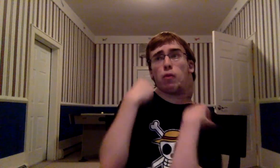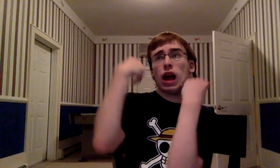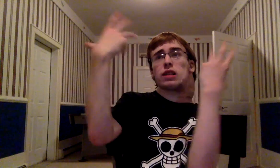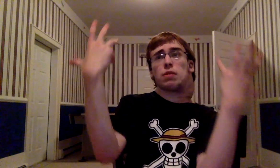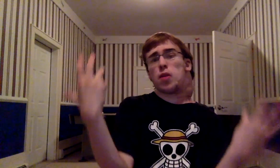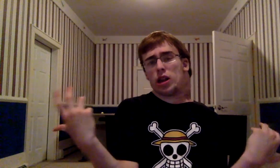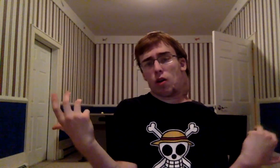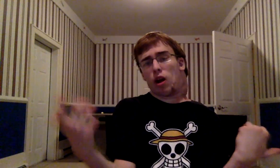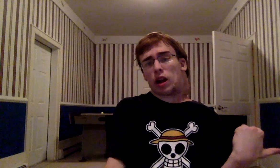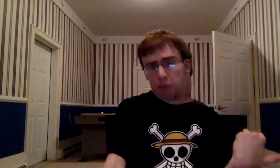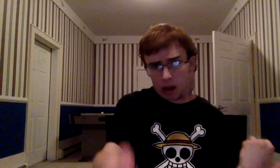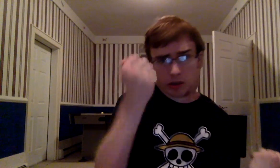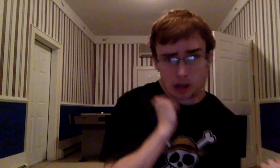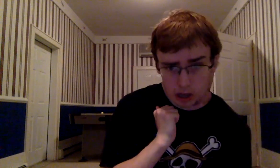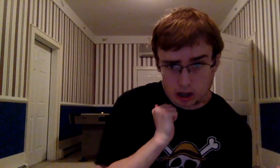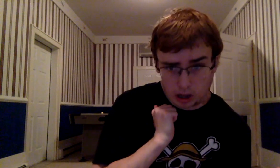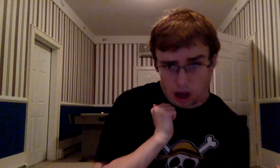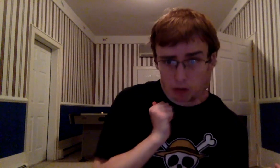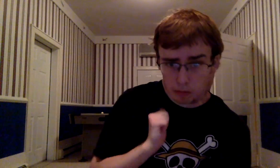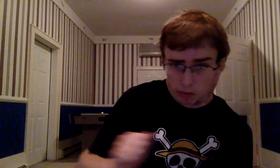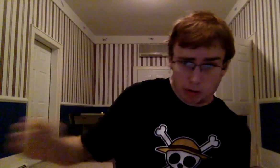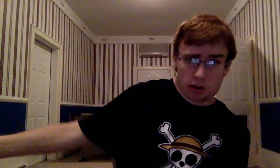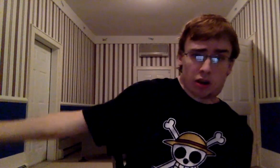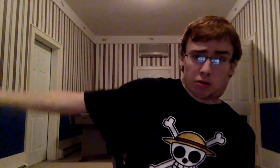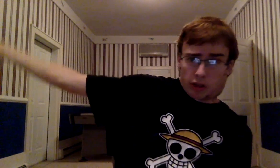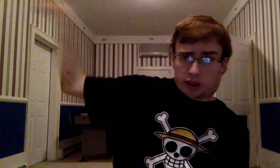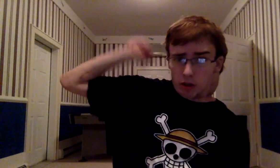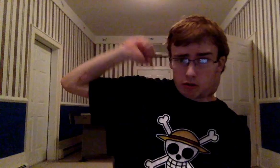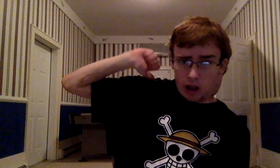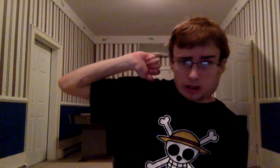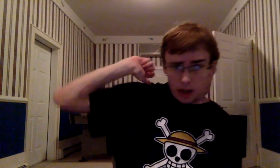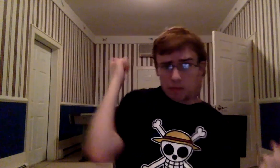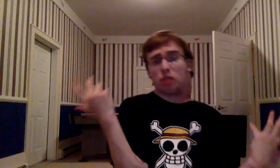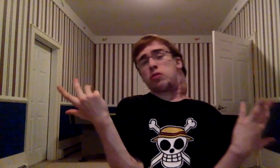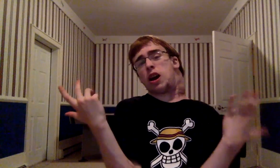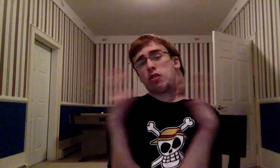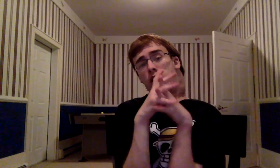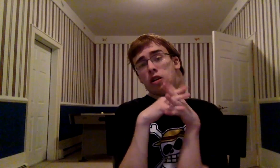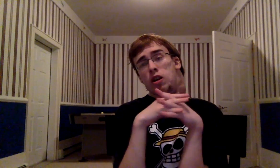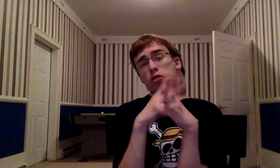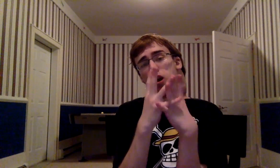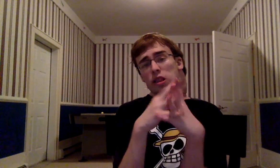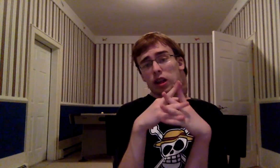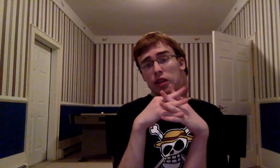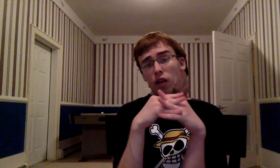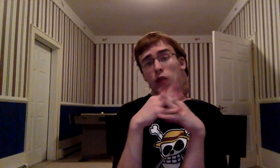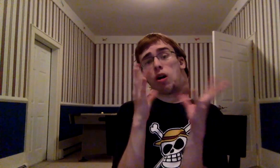reacting to the meteor and Kenpachi releasing Nozirasi at the end of the chapter So I'm sitting there like, why